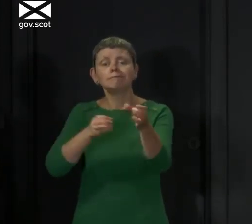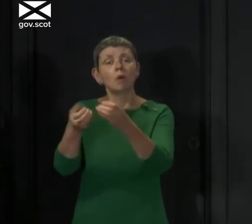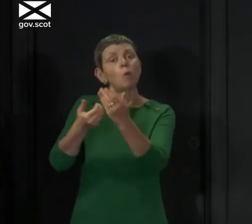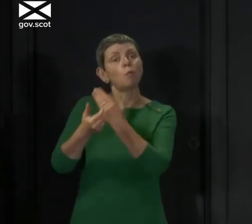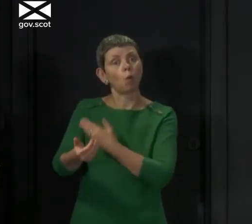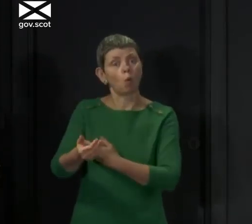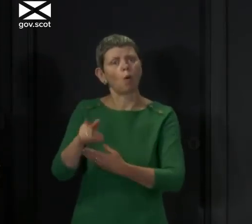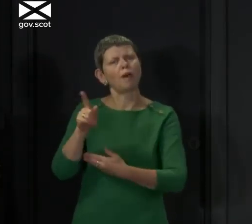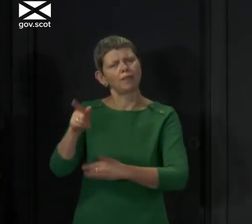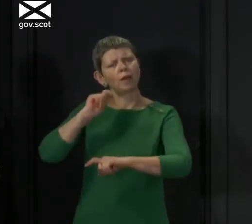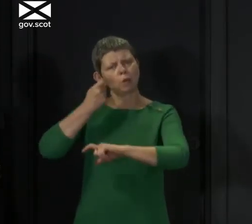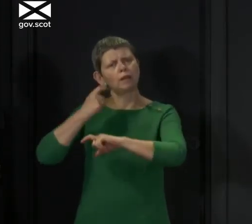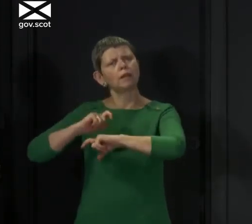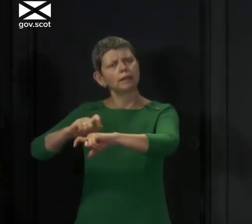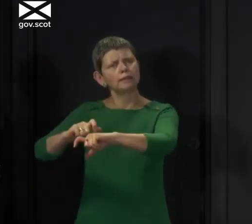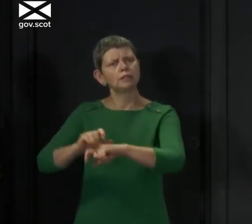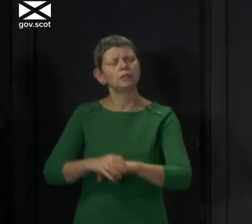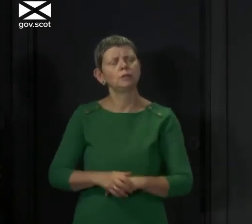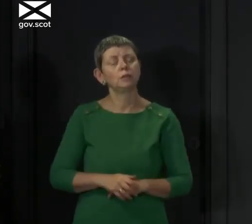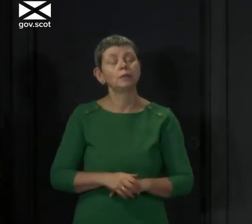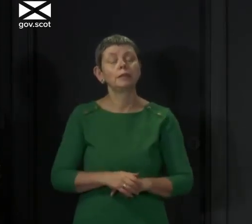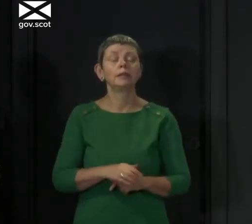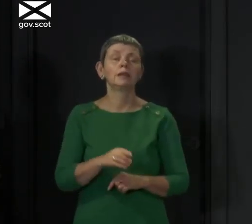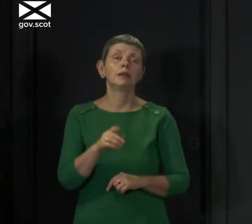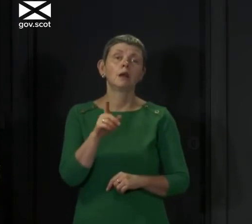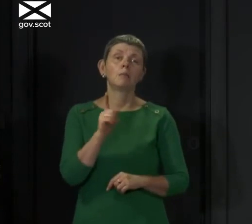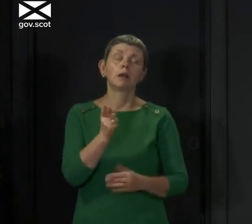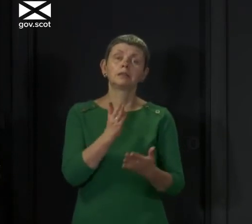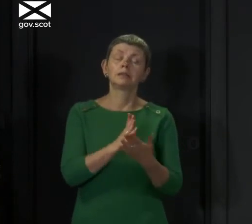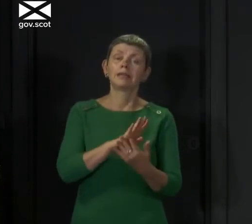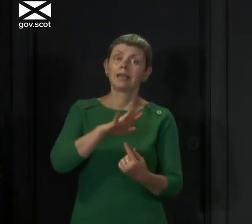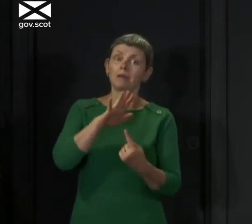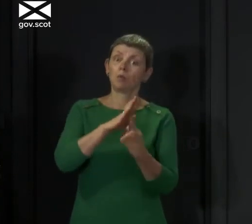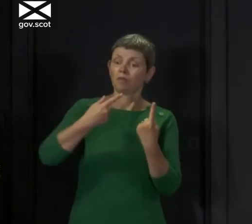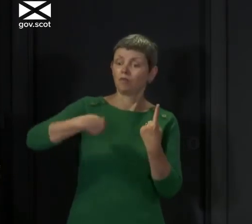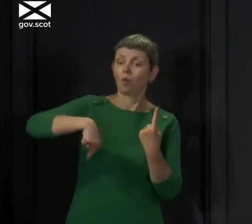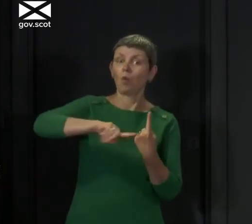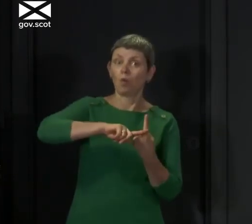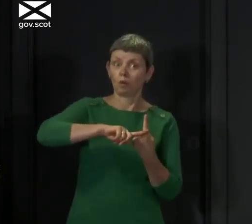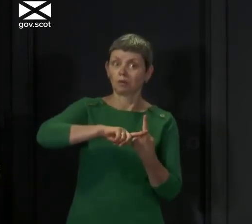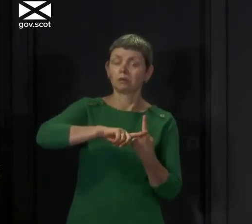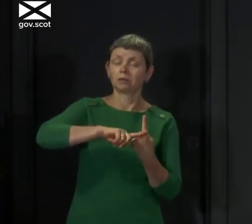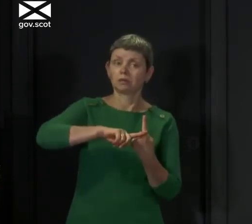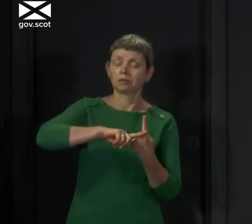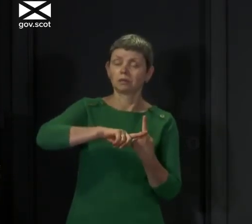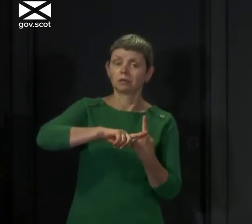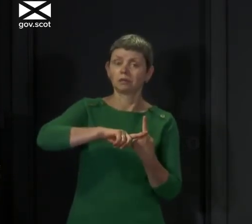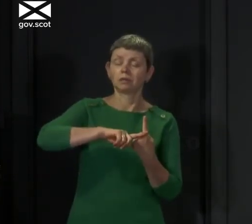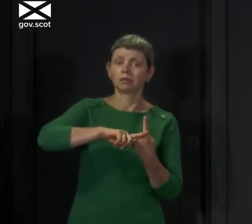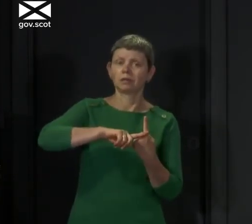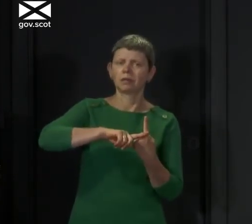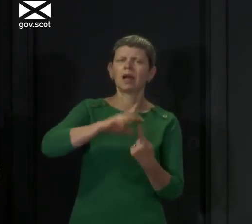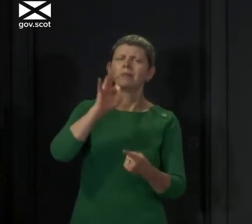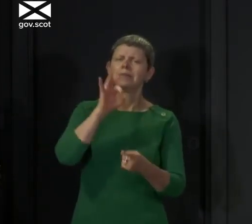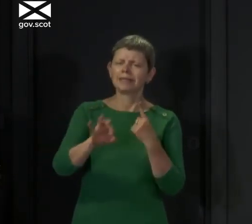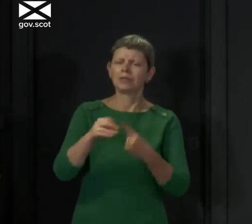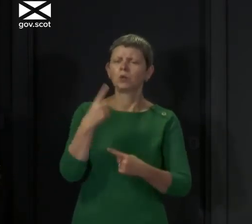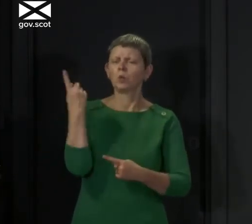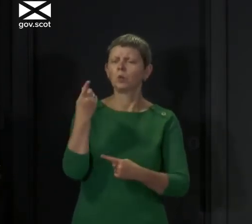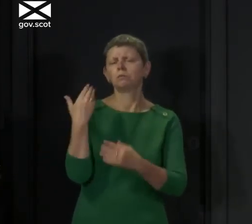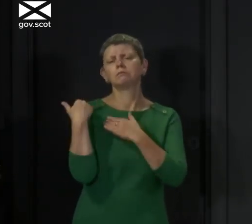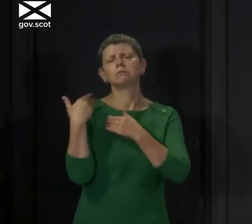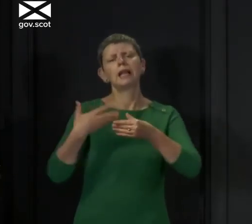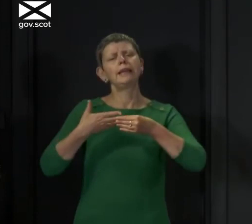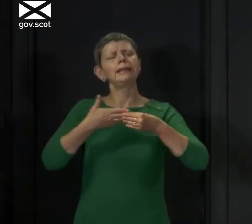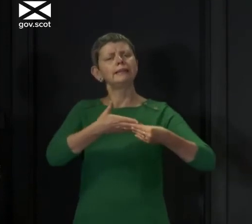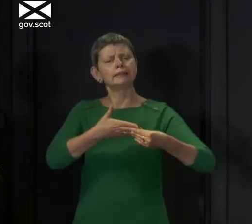What I would say, though, is I think it's important for all of us that we don't see, and particularly for people in leadership positions, that we don't